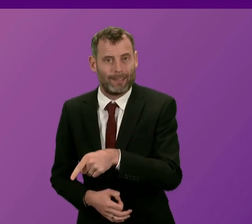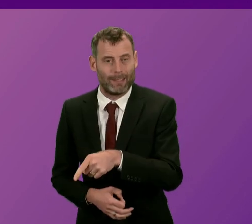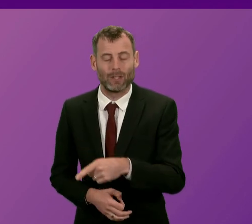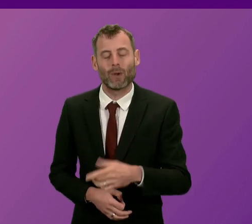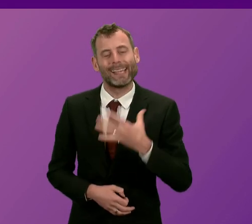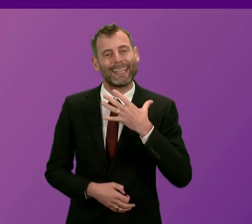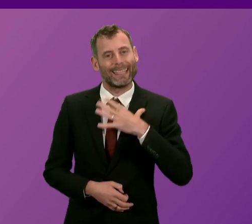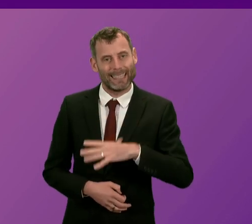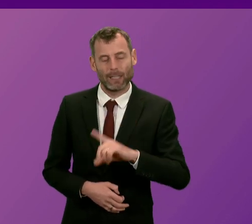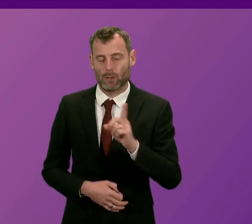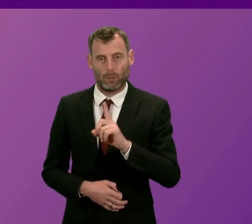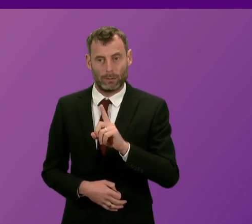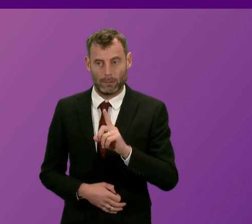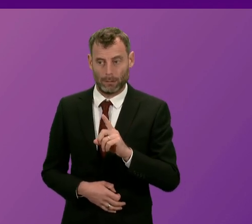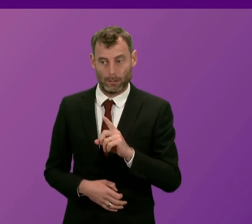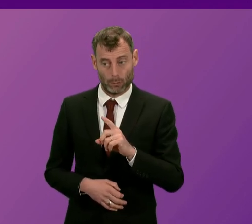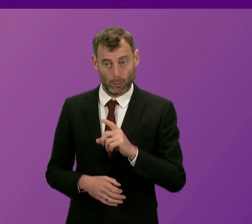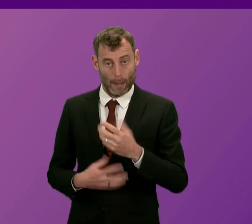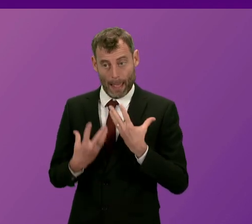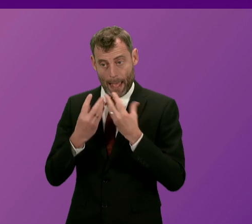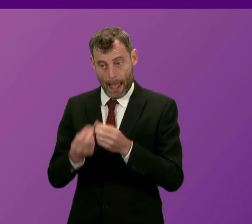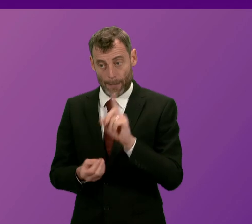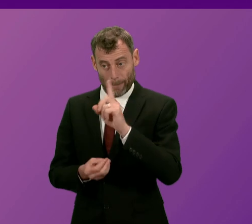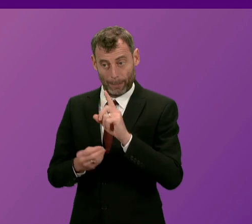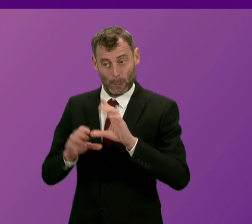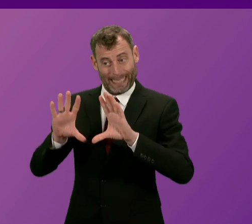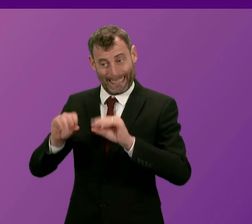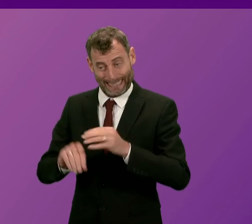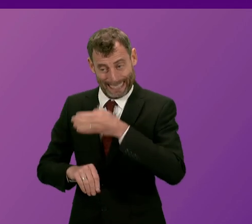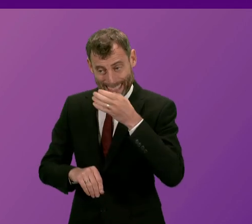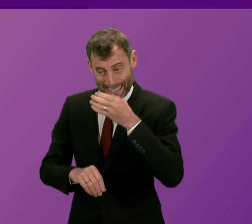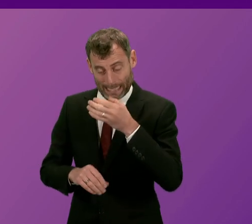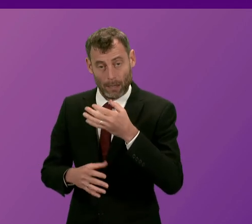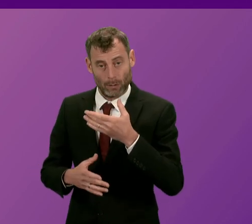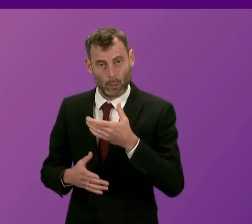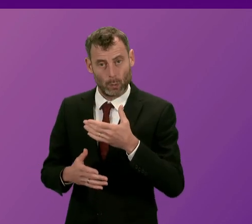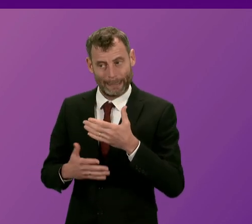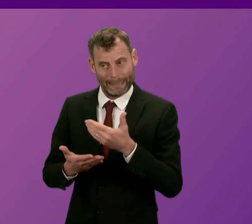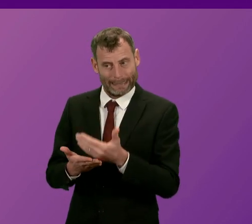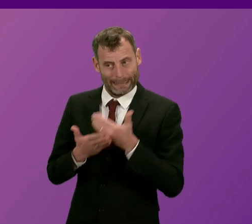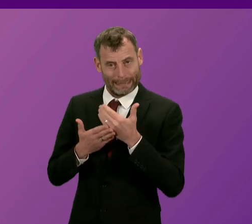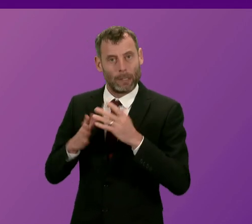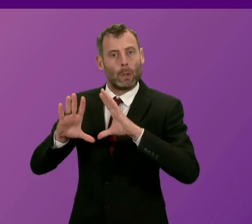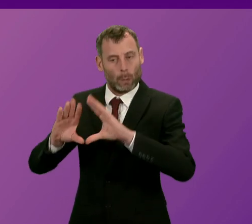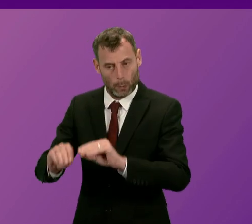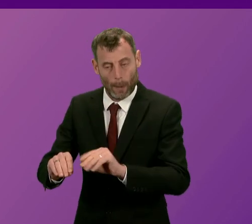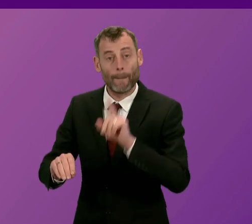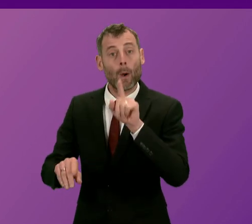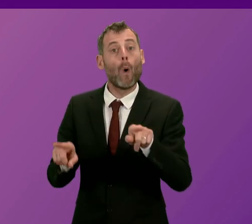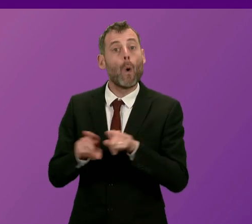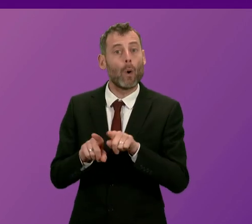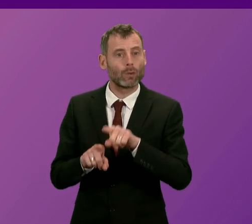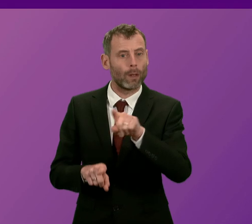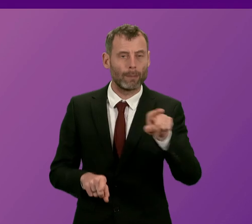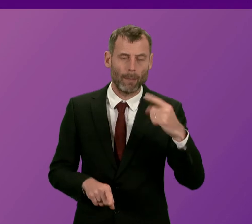recovery advocated by the Scottish Conservatives, we need to work to prevent others falling into that addiction. So does the First Minister recognise that